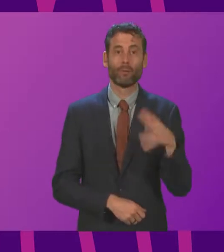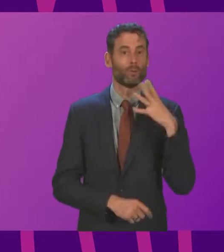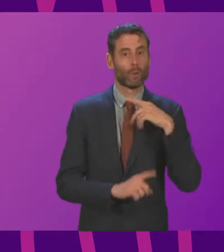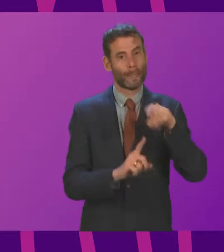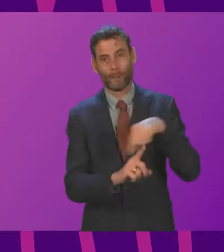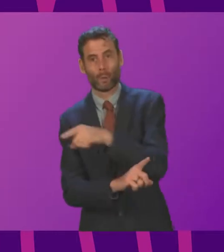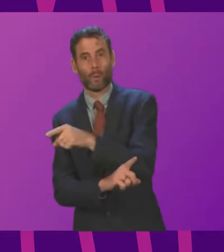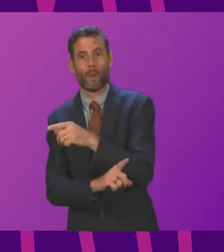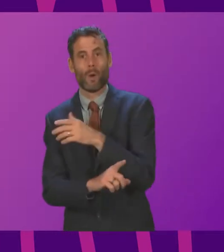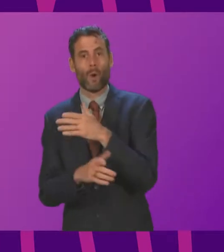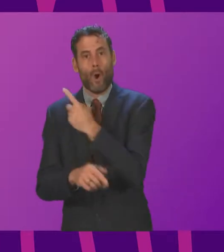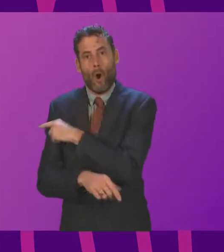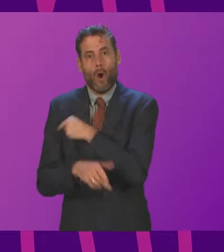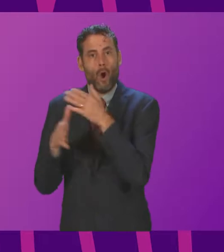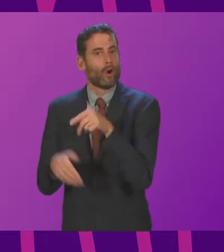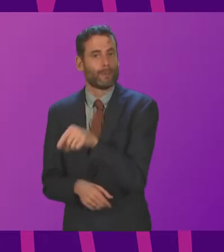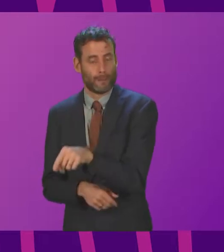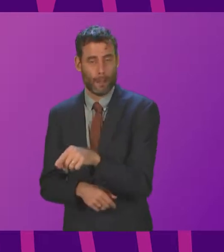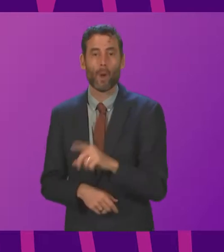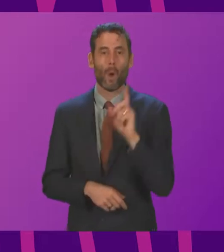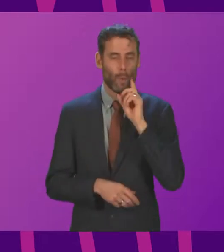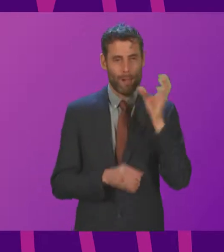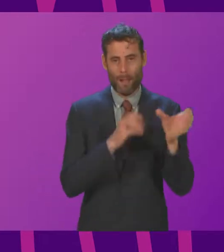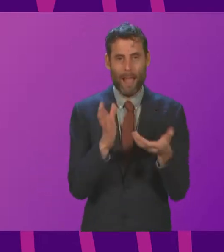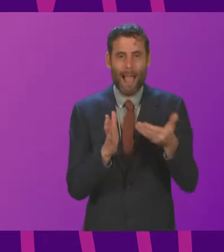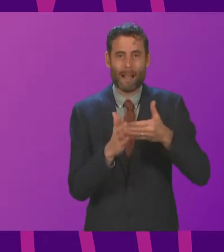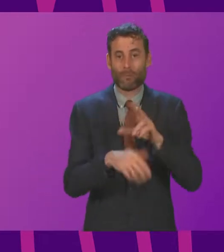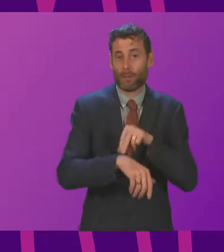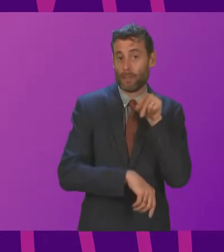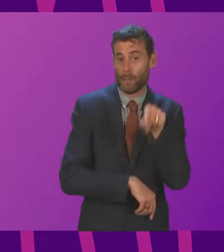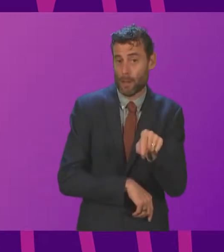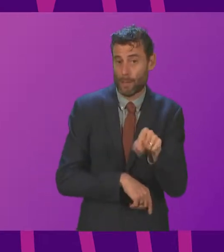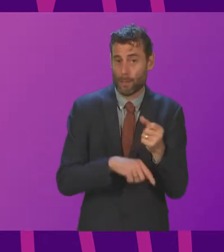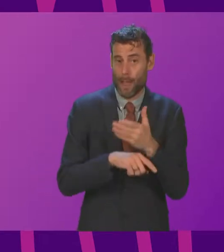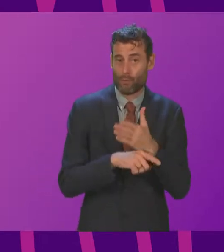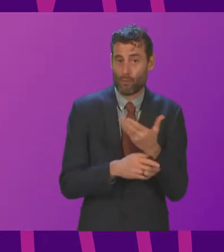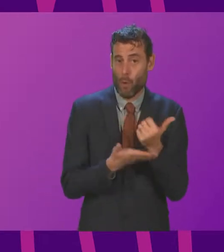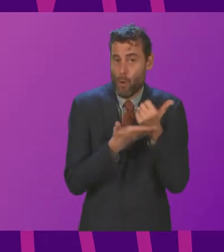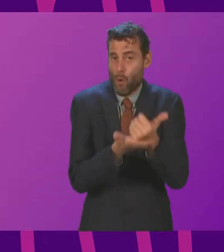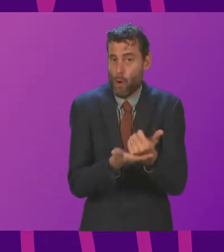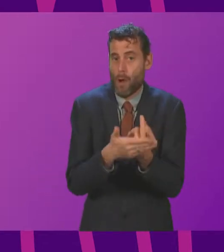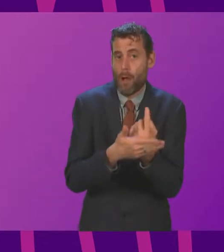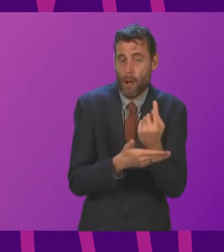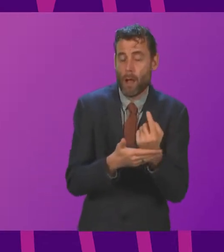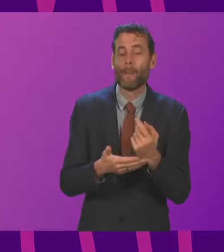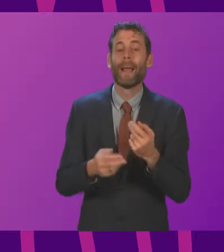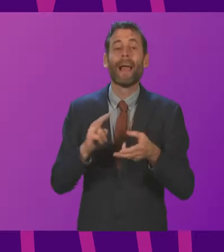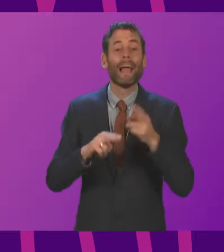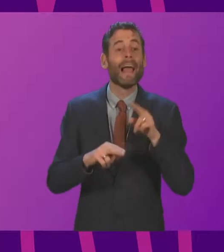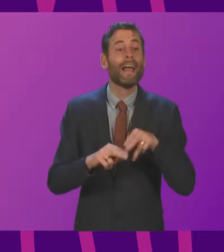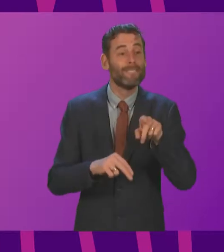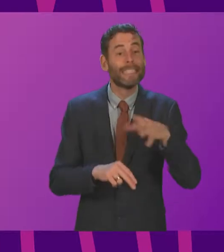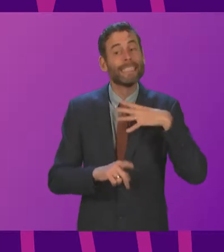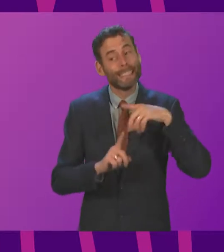Board is increasing the staffing that will be in place during the summit. of course, the hospitals that will receive patients will